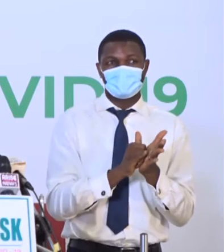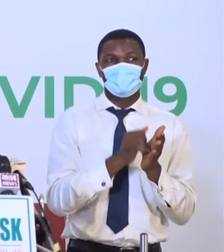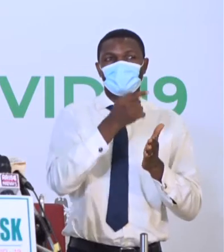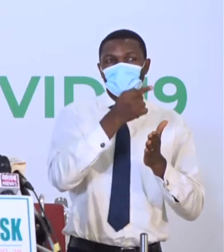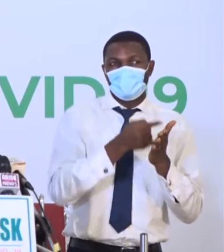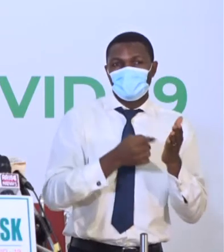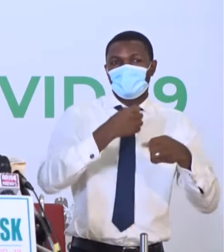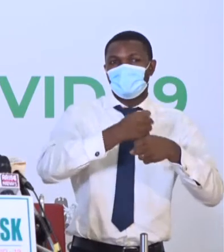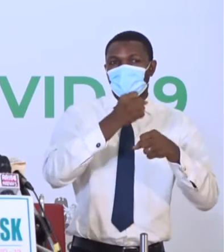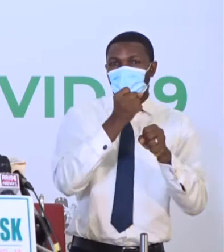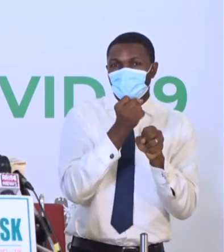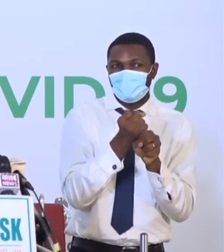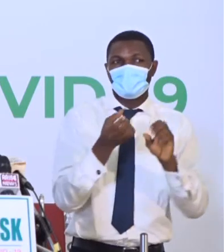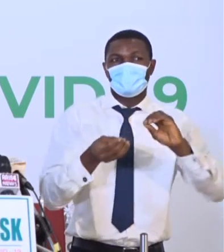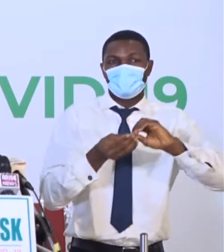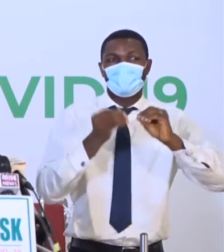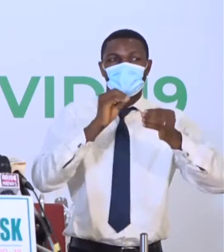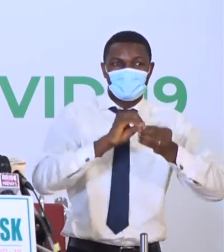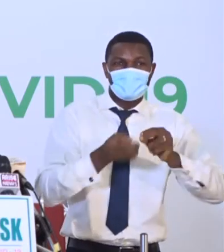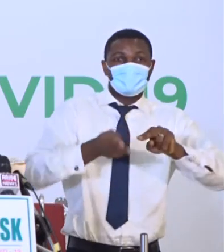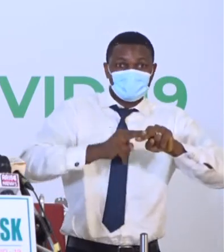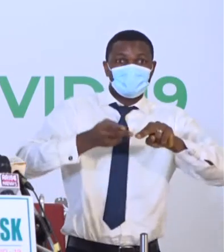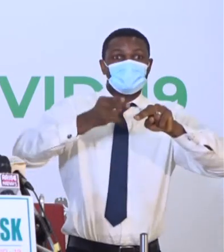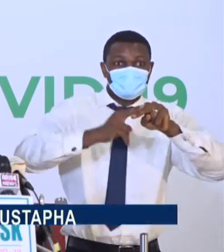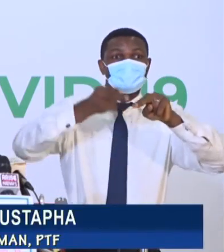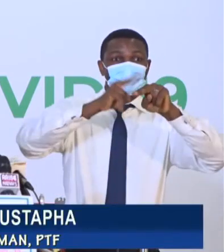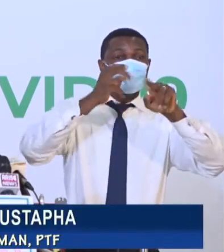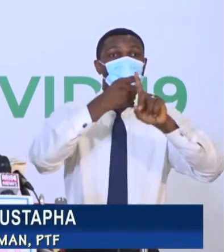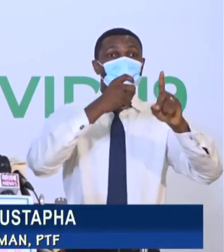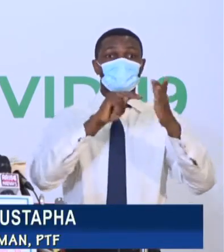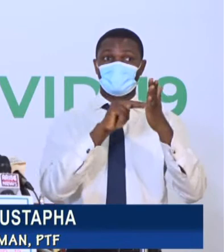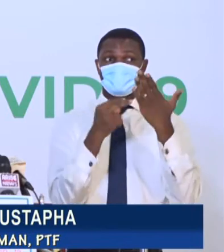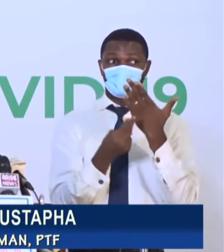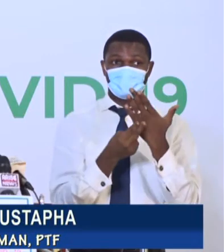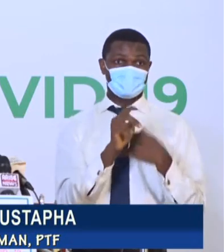to rise in numbers from late November 2020